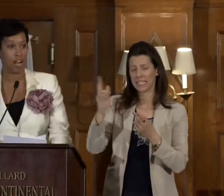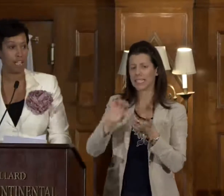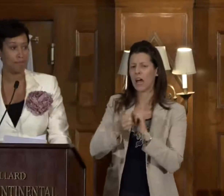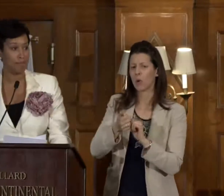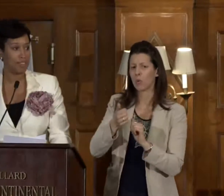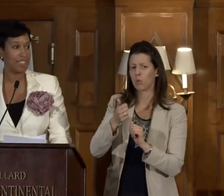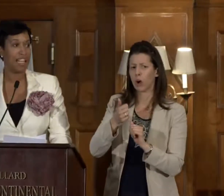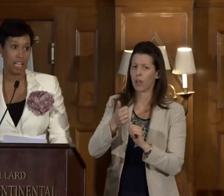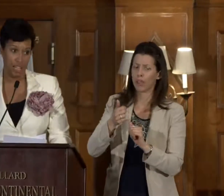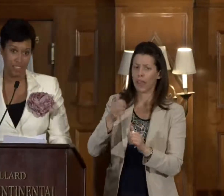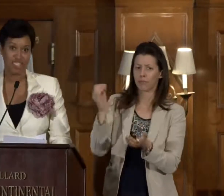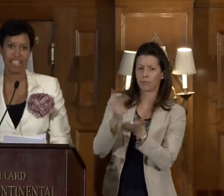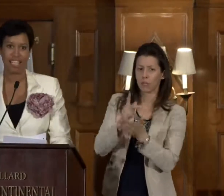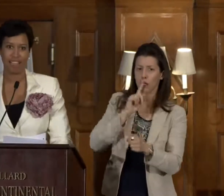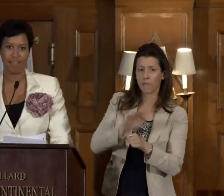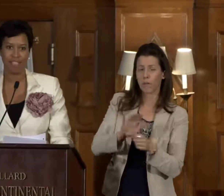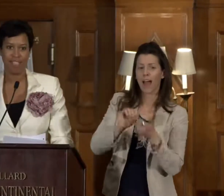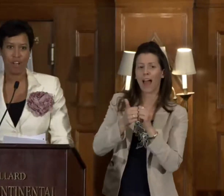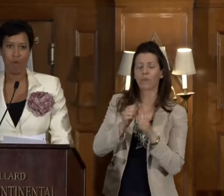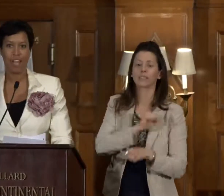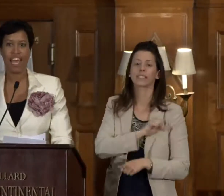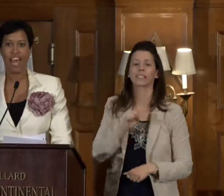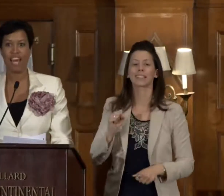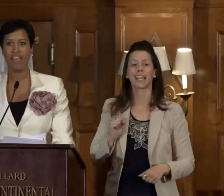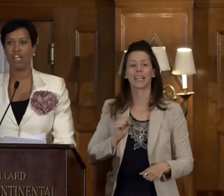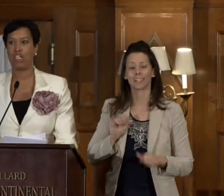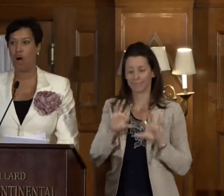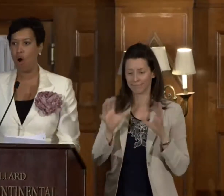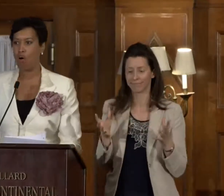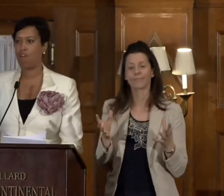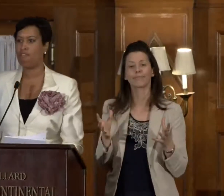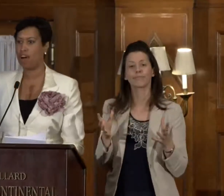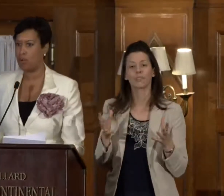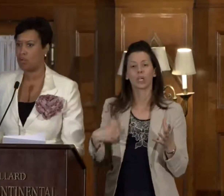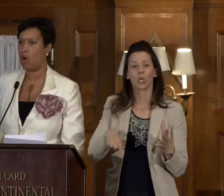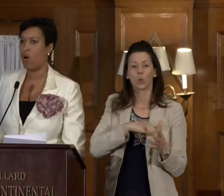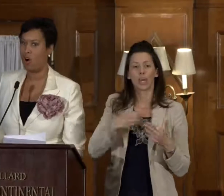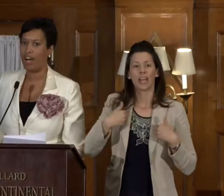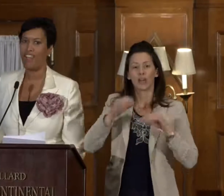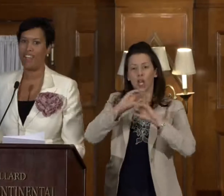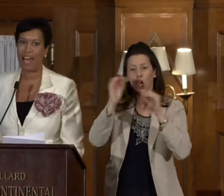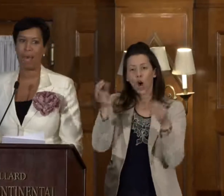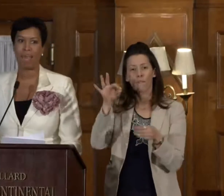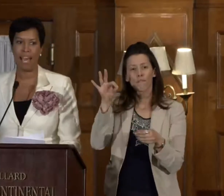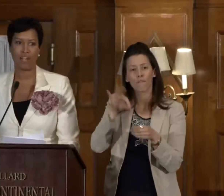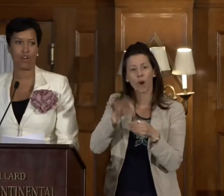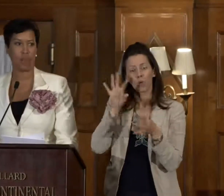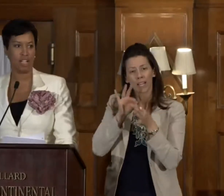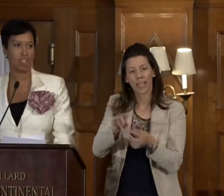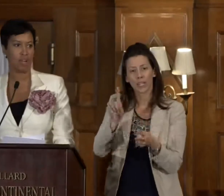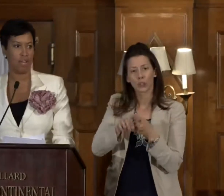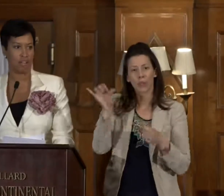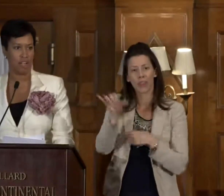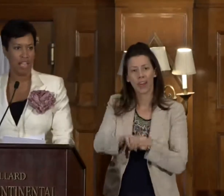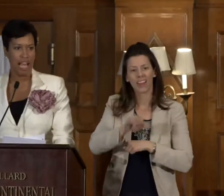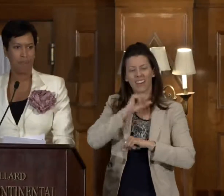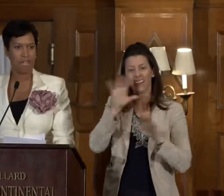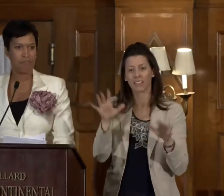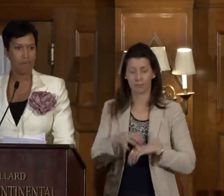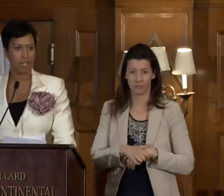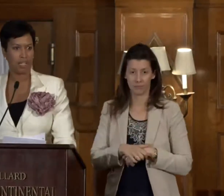confirmed, right? In the Senate. We have no vote on that matter whatsoever.